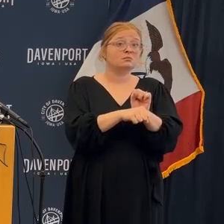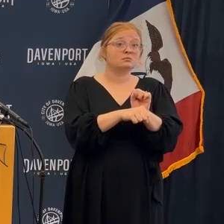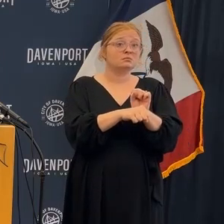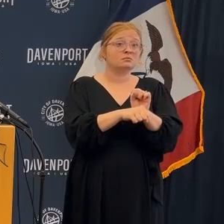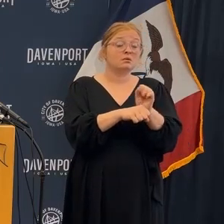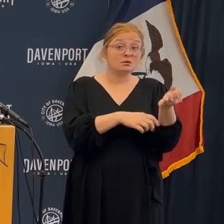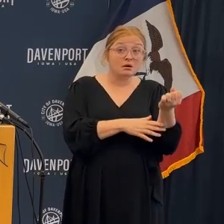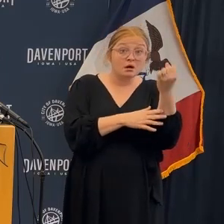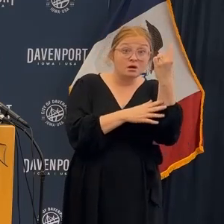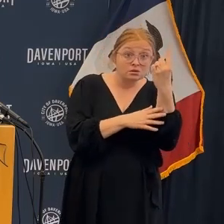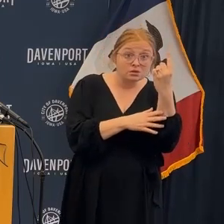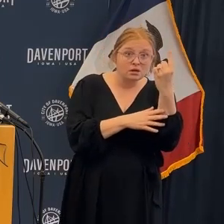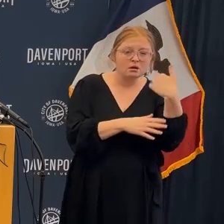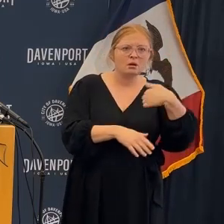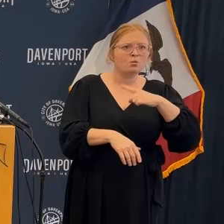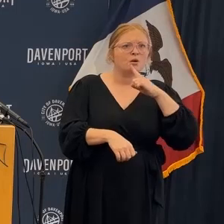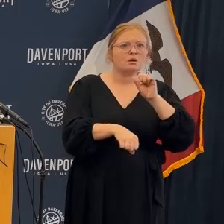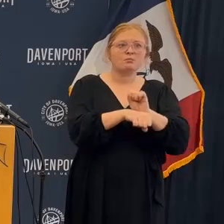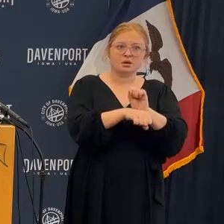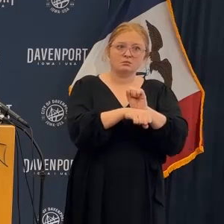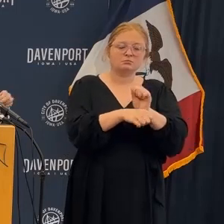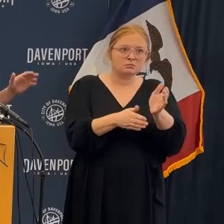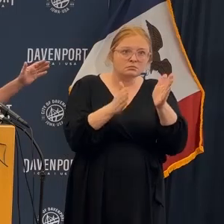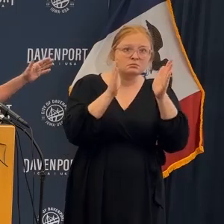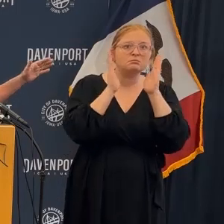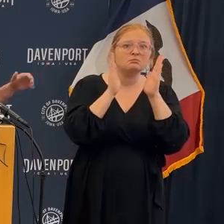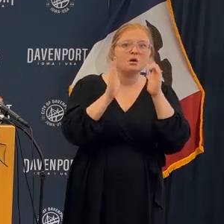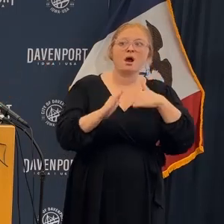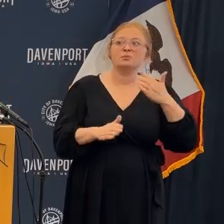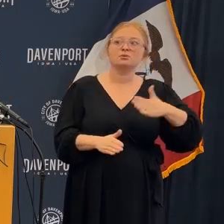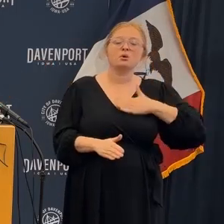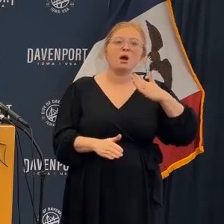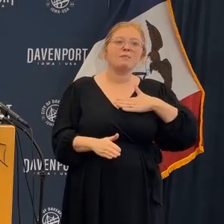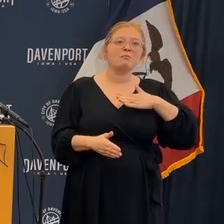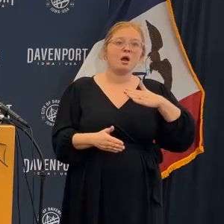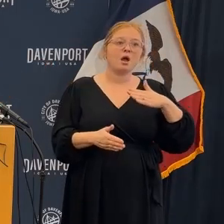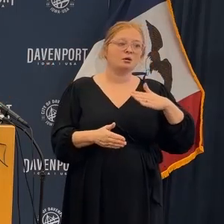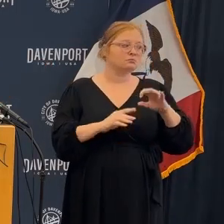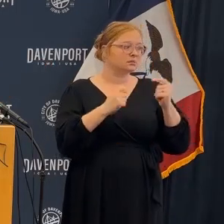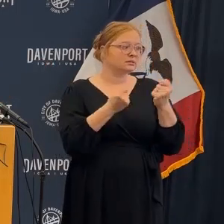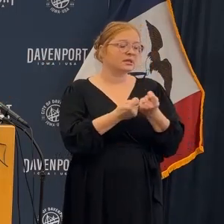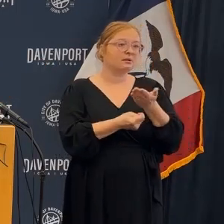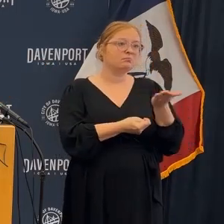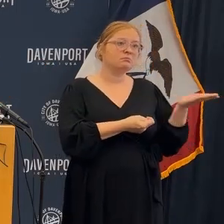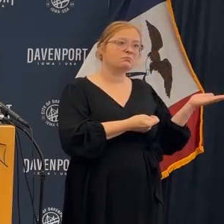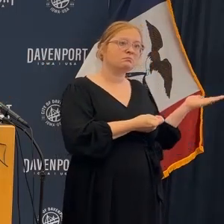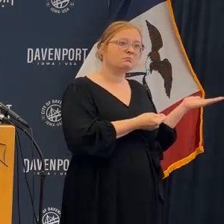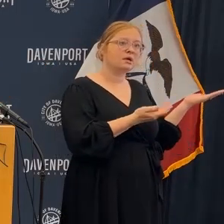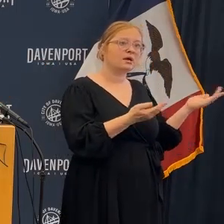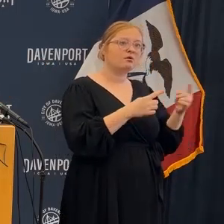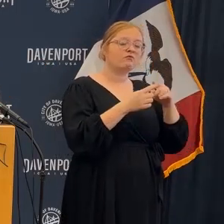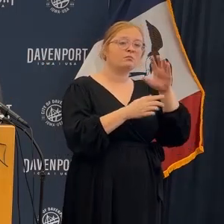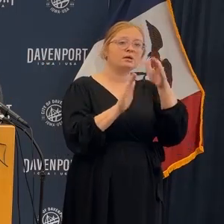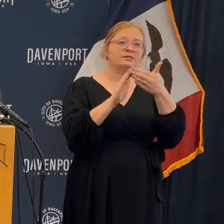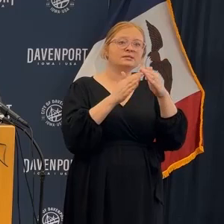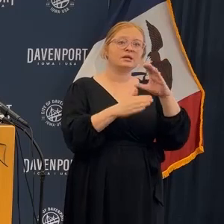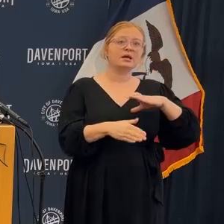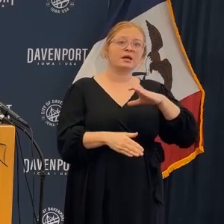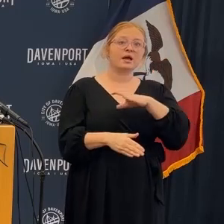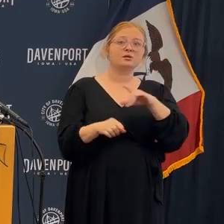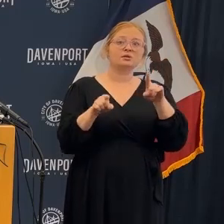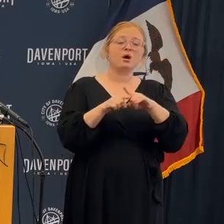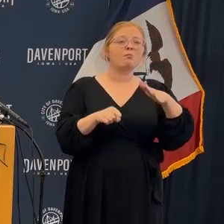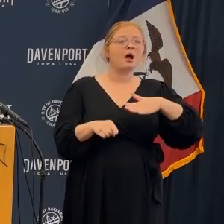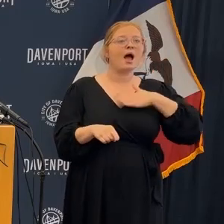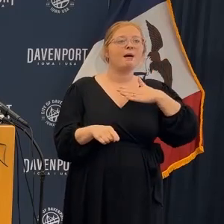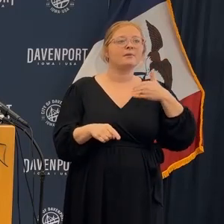Blader in a moment, but understand we are committed. I am so happy to have some of my colleagues here to my left from the City Council, and